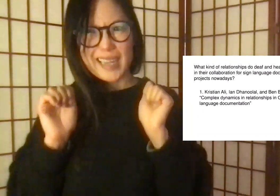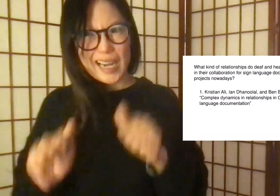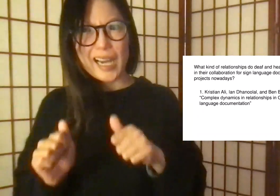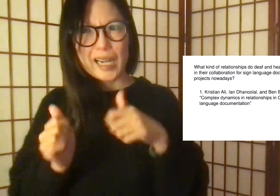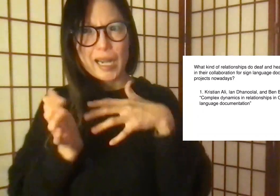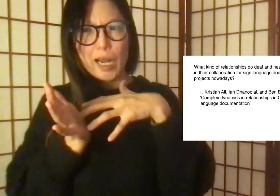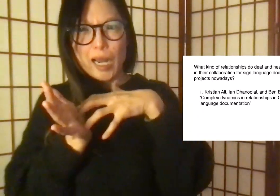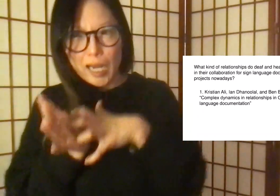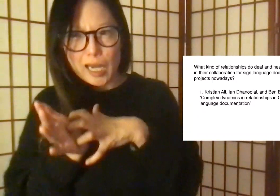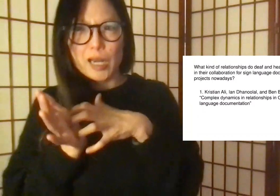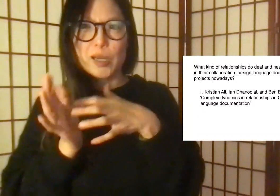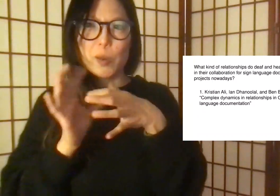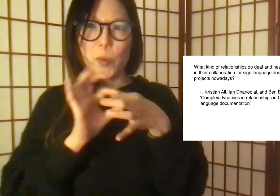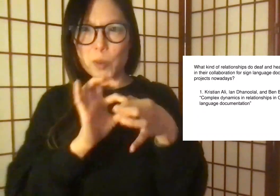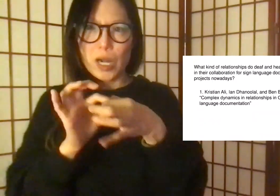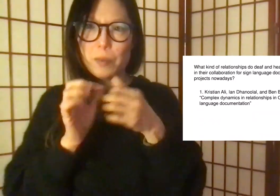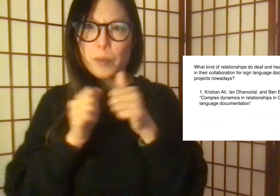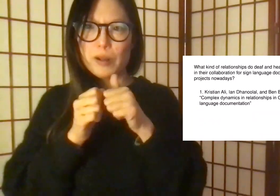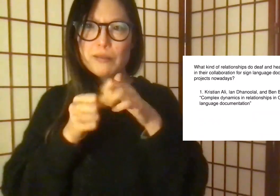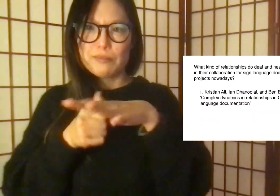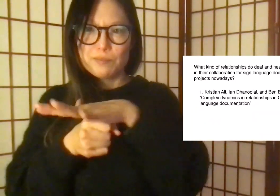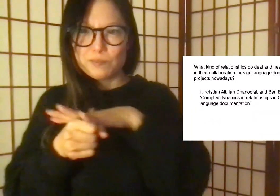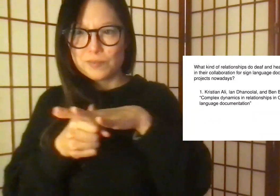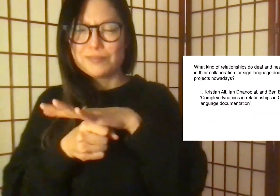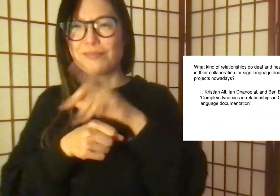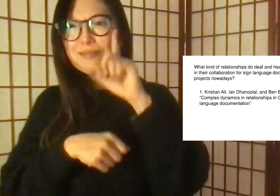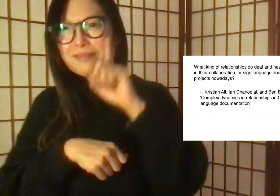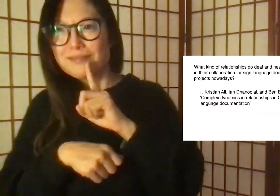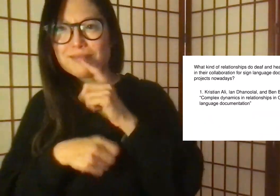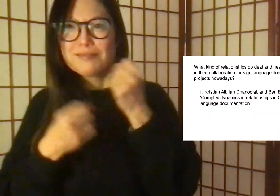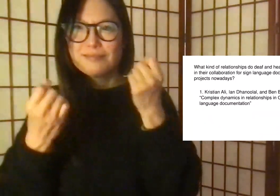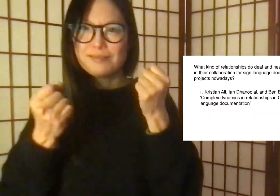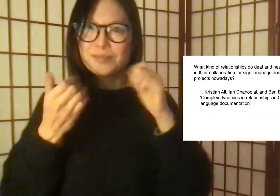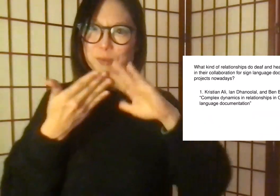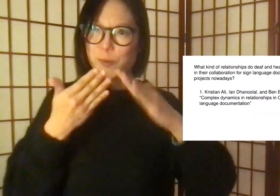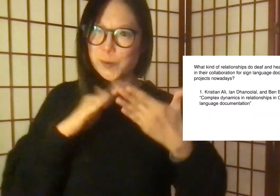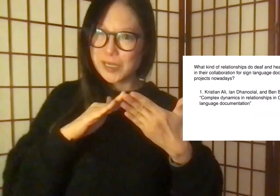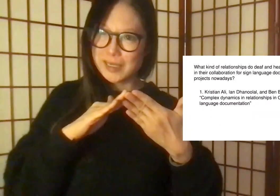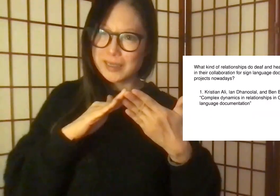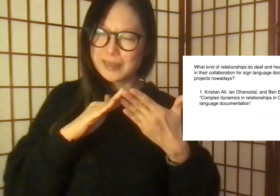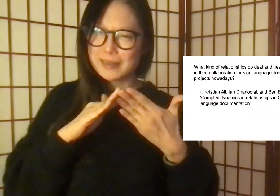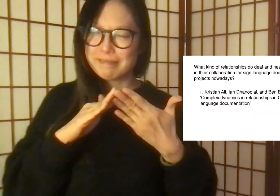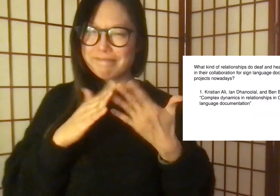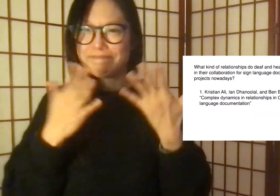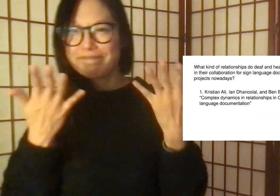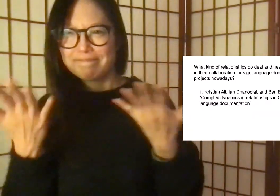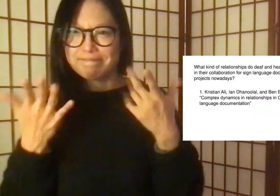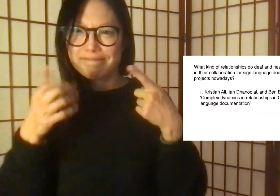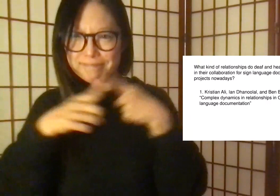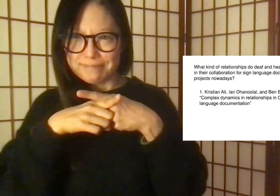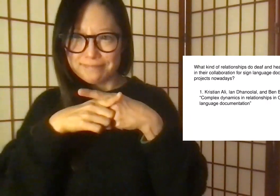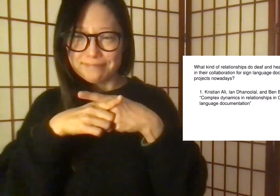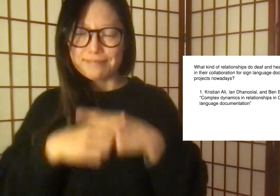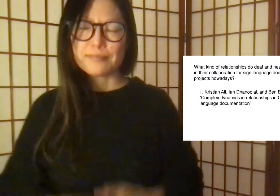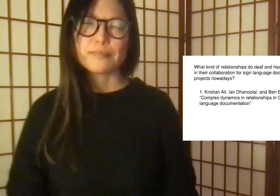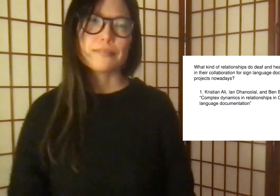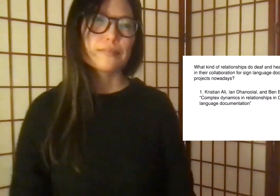be valued in academia, but unfortunately, they can greatly weaken the relationship with the local deaf and signing communities,